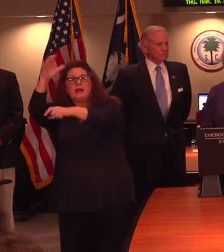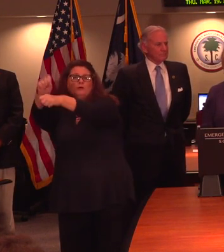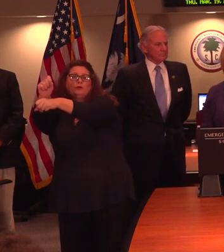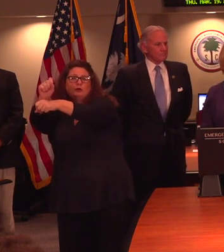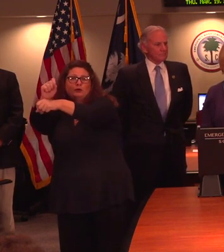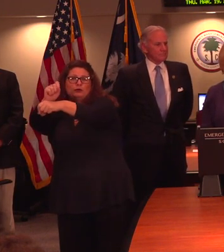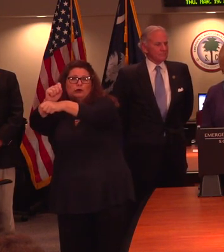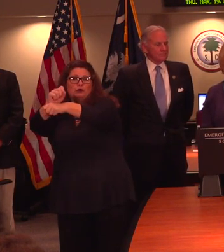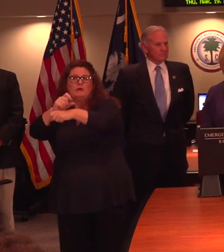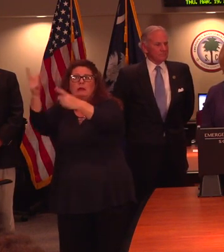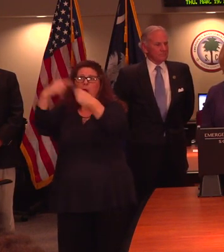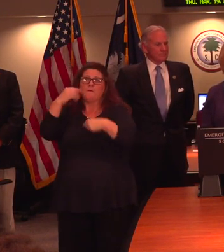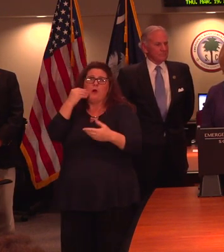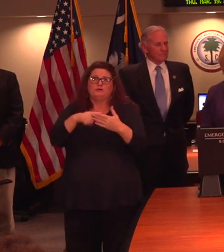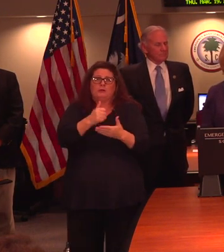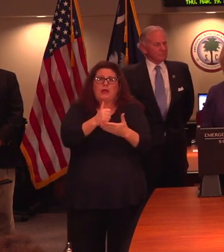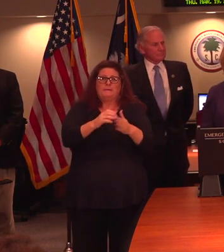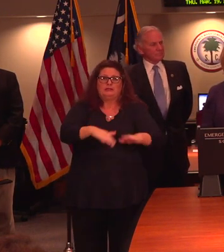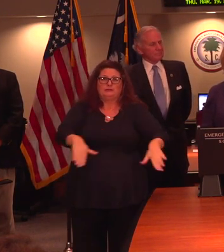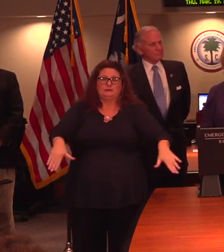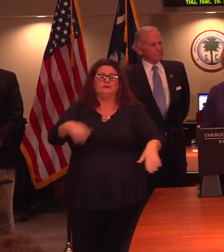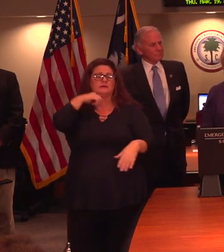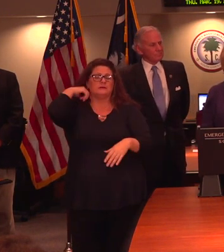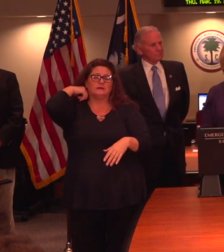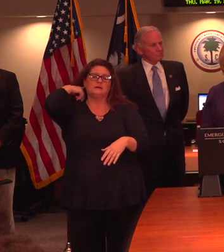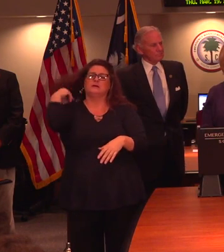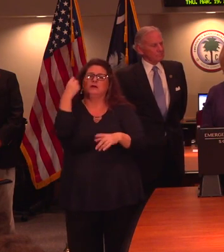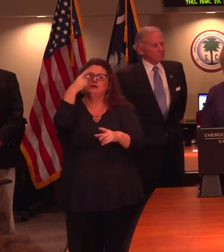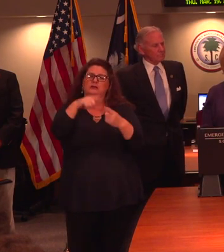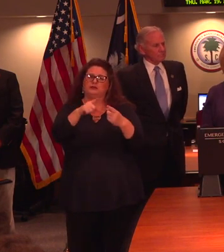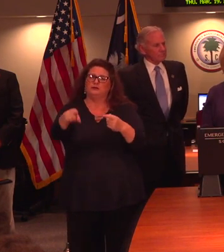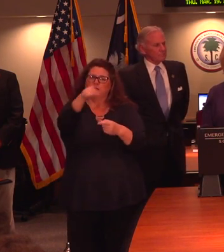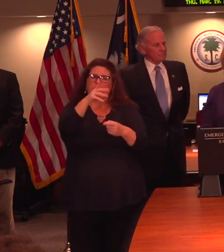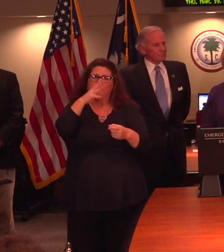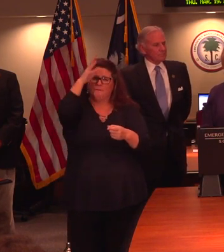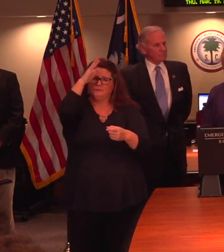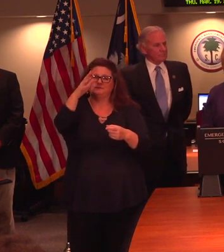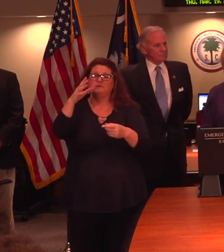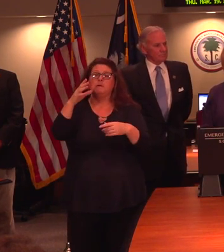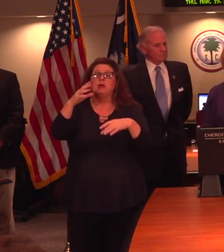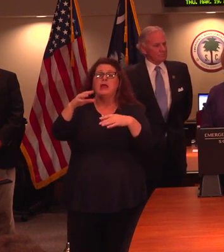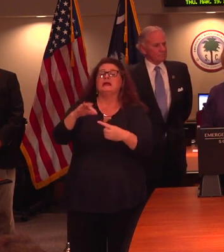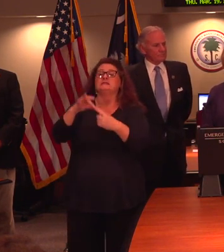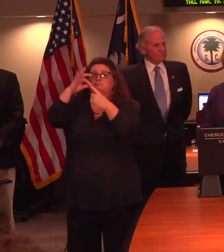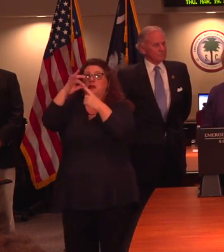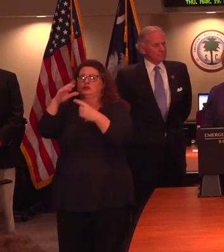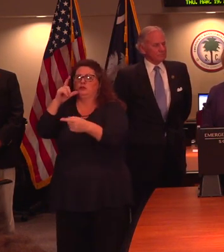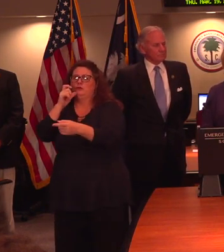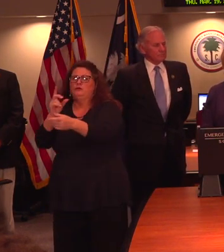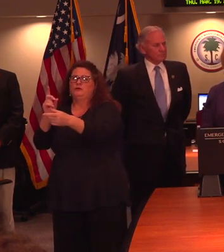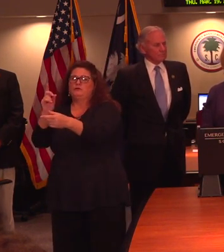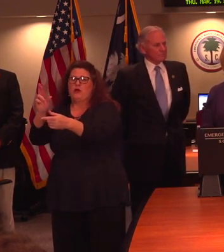their children. But I would say to parents, we understand, particularly in our health care workers, how difficult this